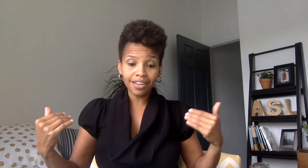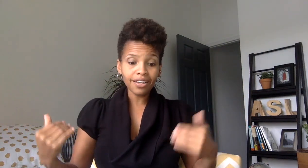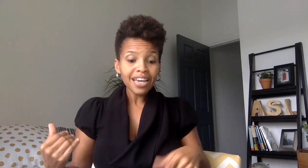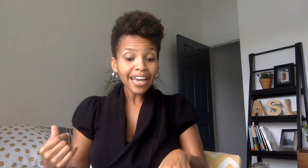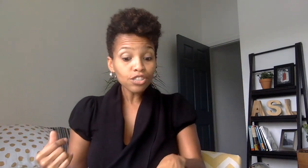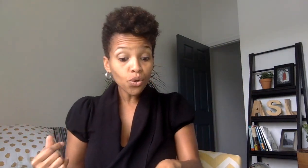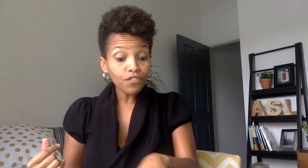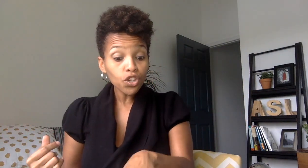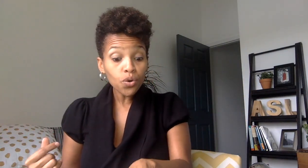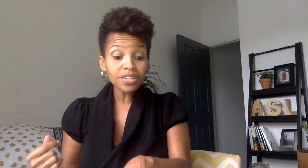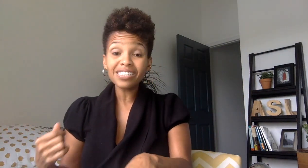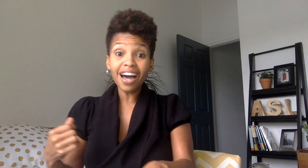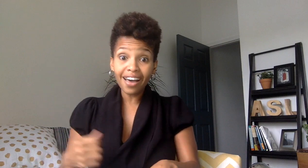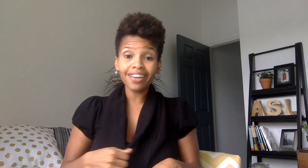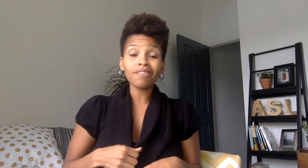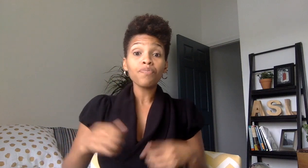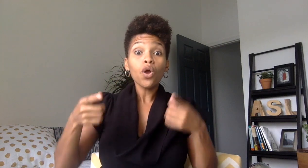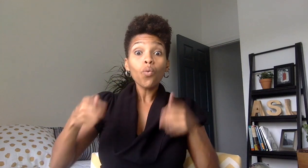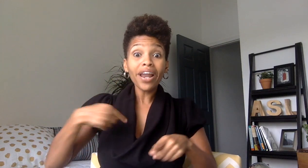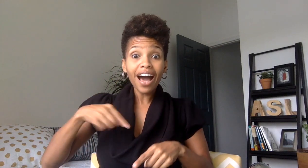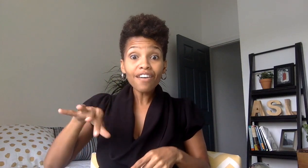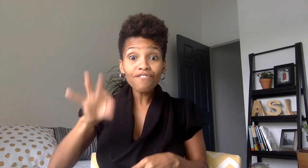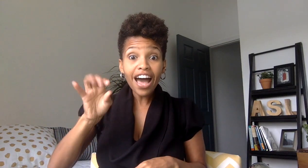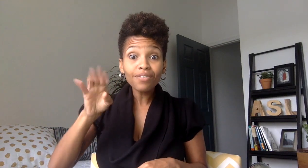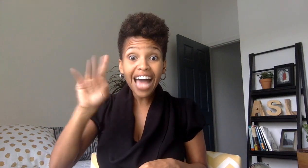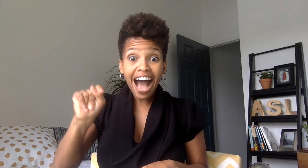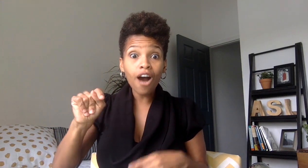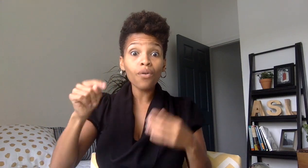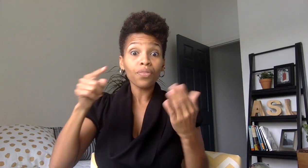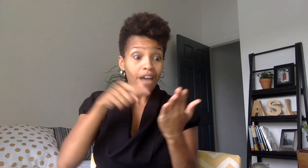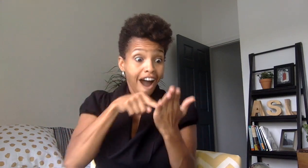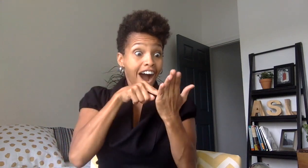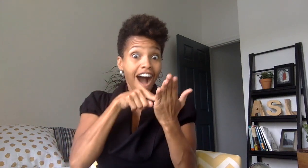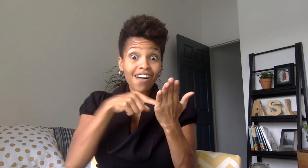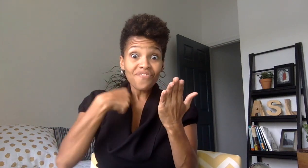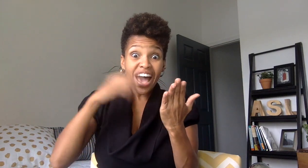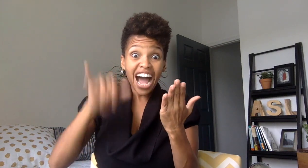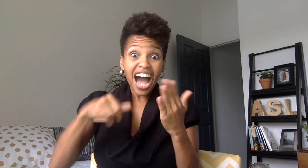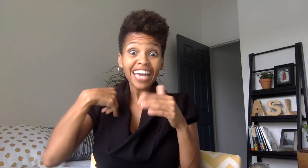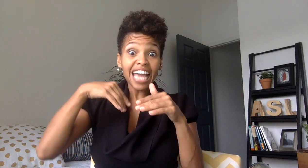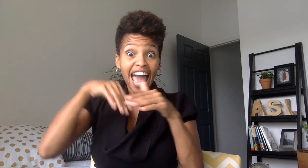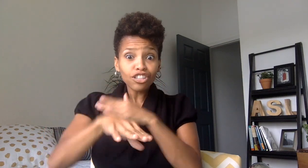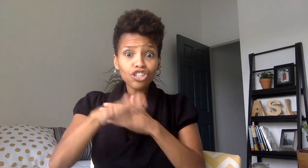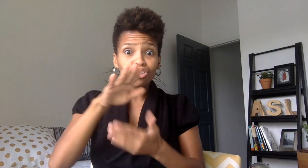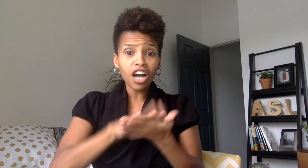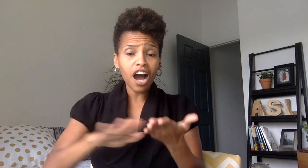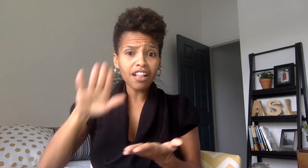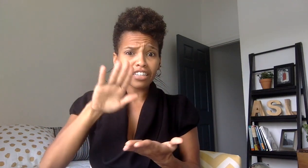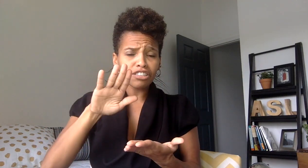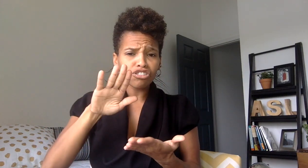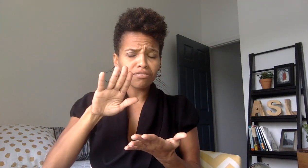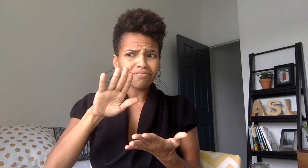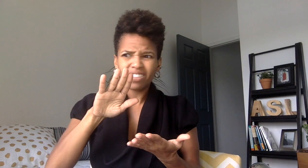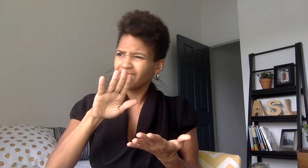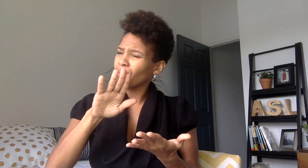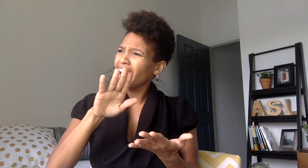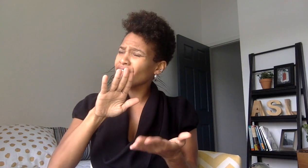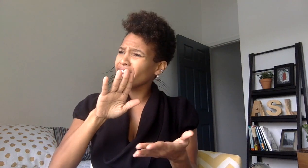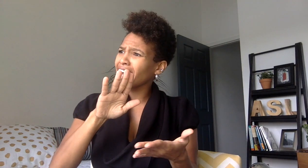and so if you were to sign when i found out that i entered college when i found out